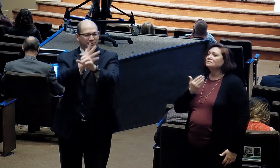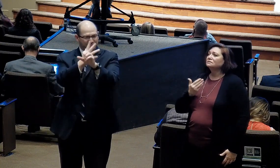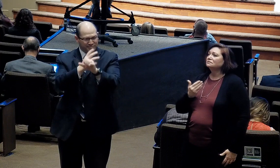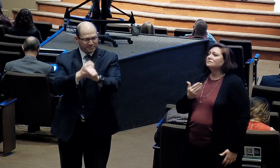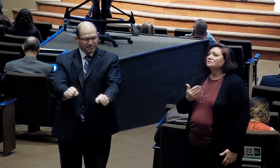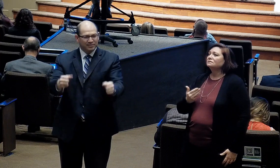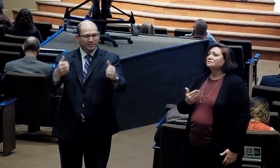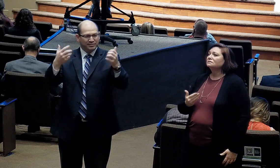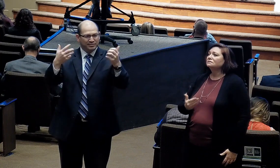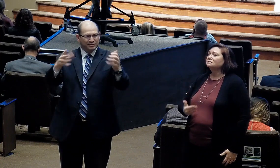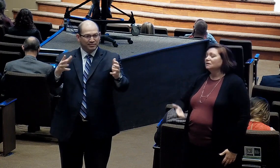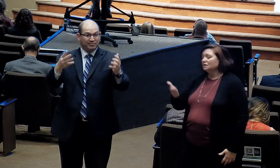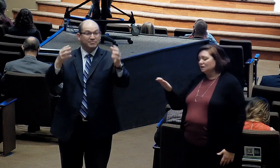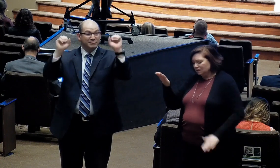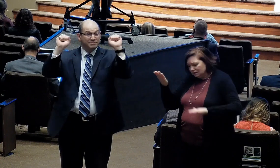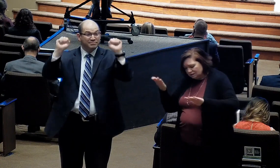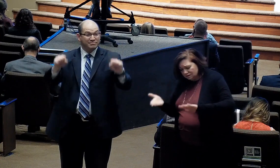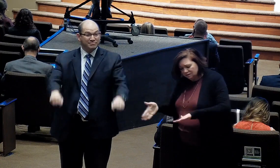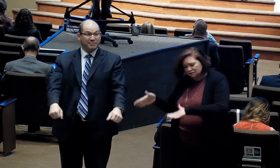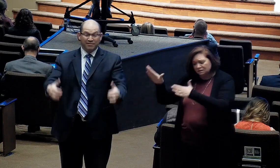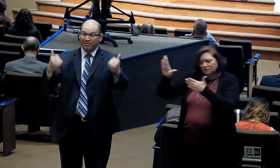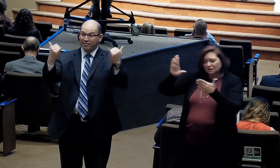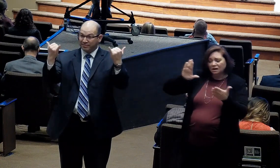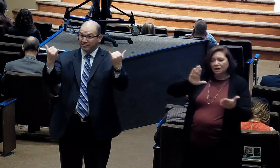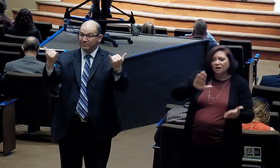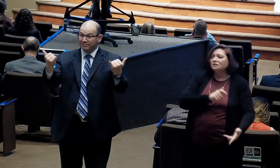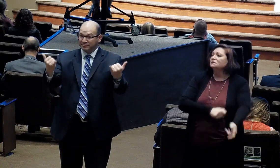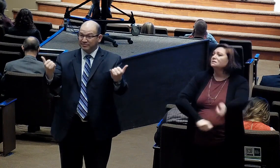I gave my life.